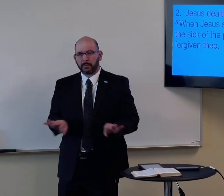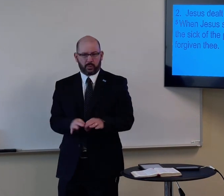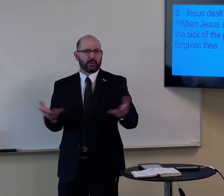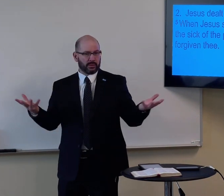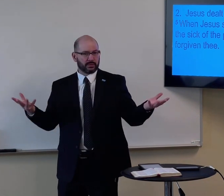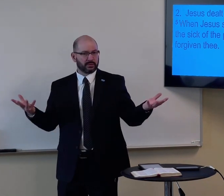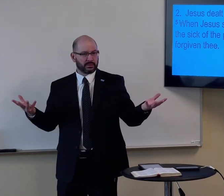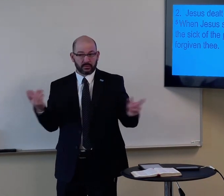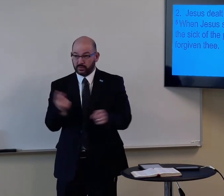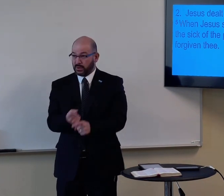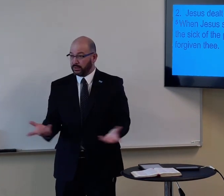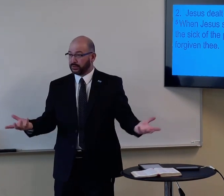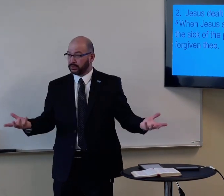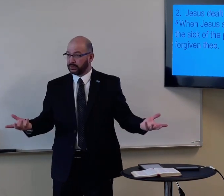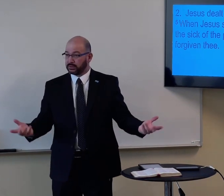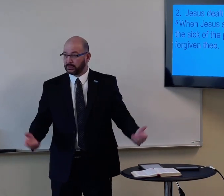The soul is important, right?